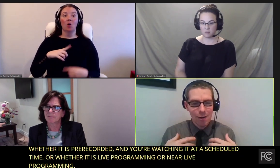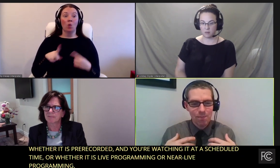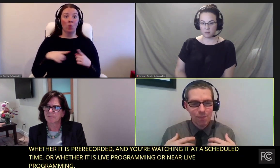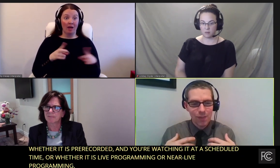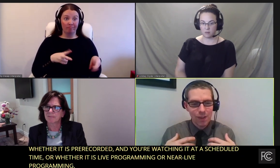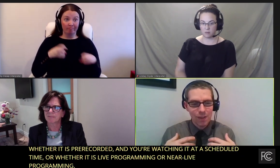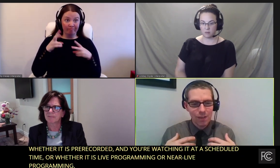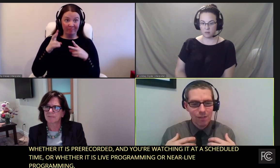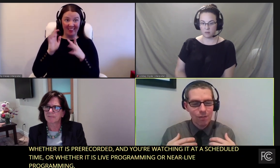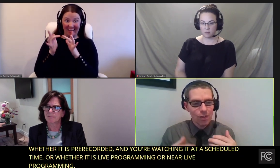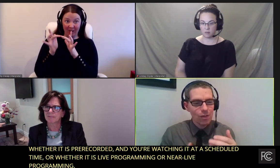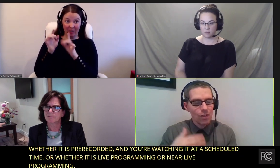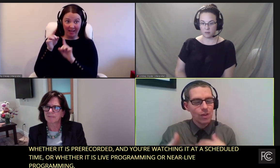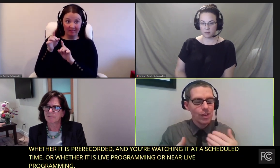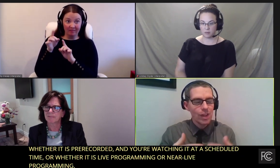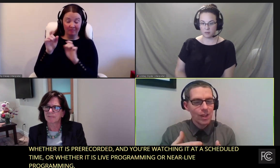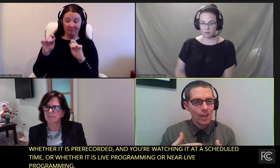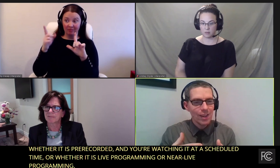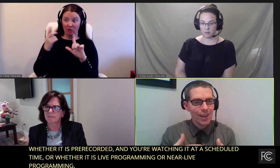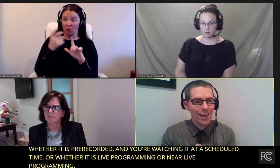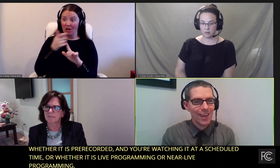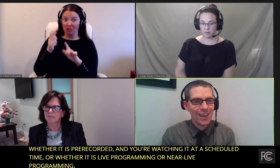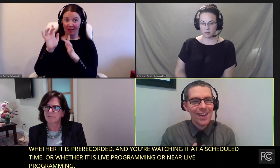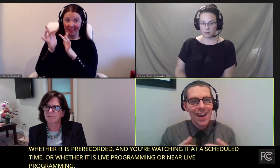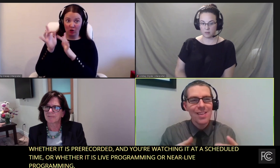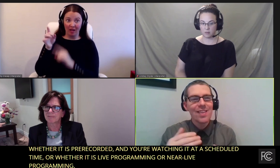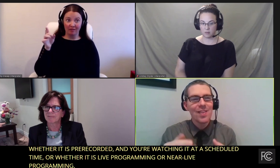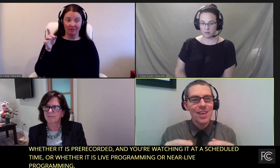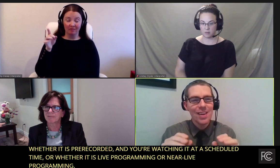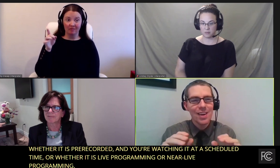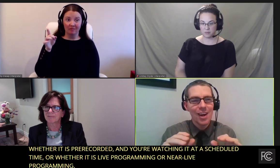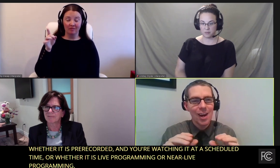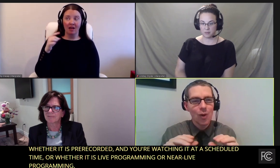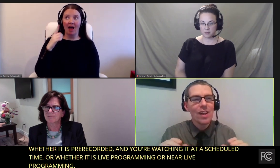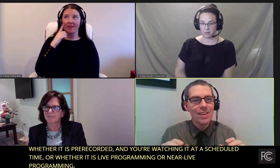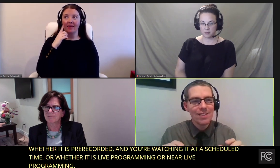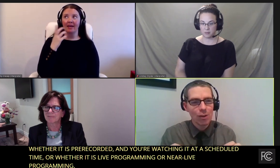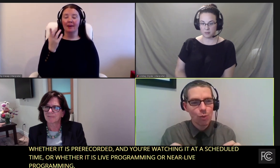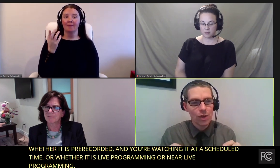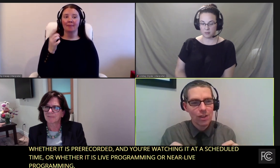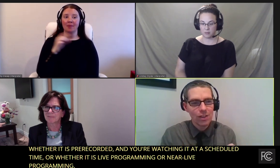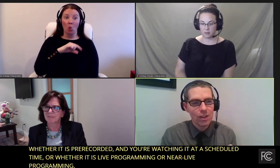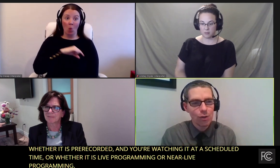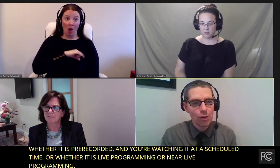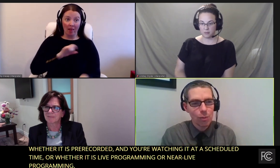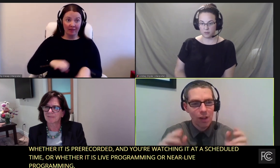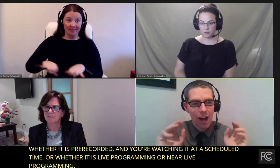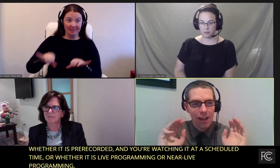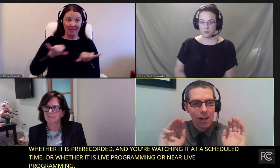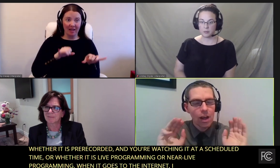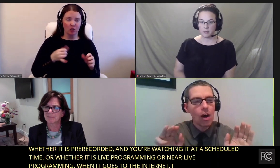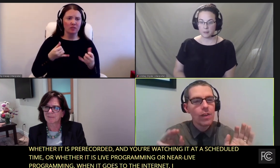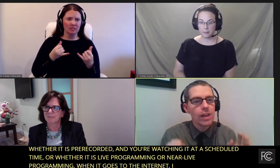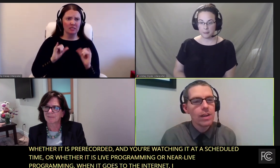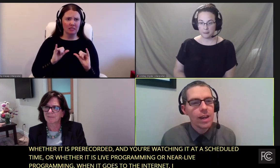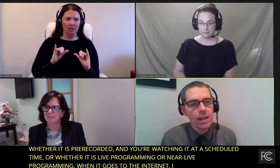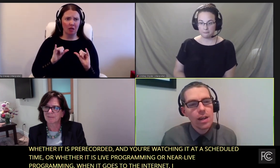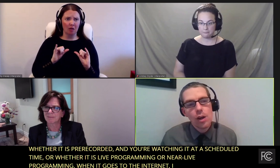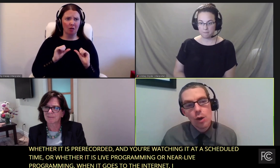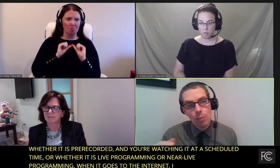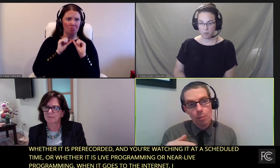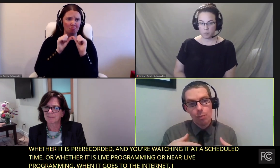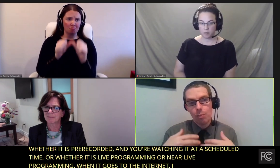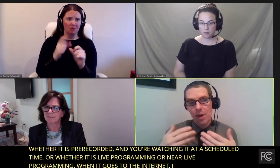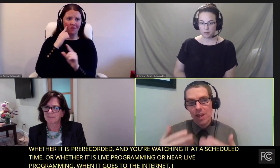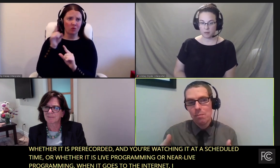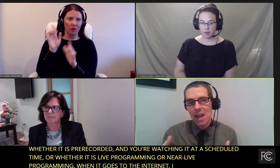the, I think that the quality standards would continue to apply on the internet.